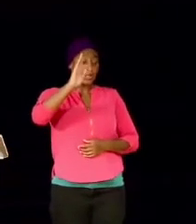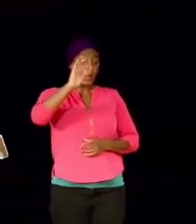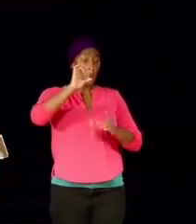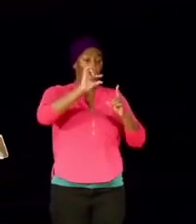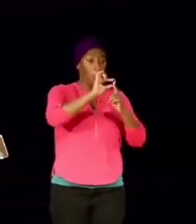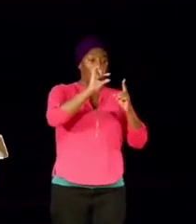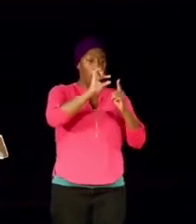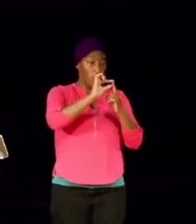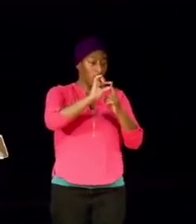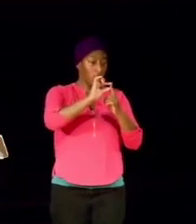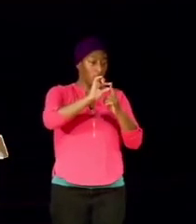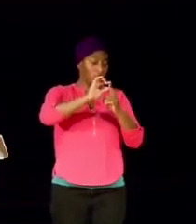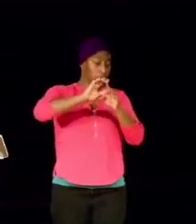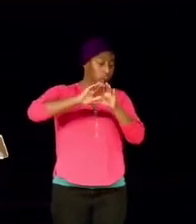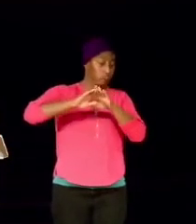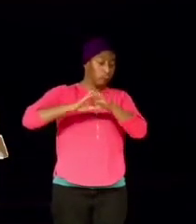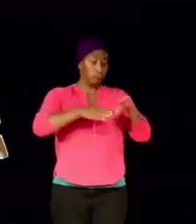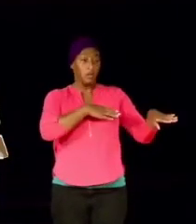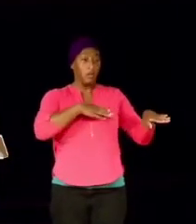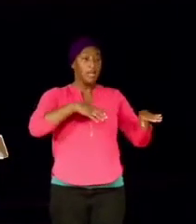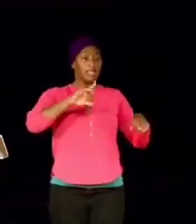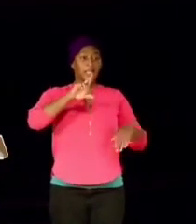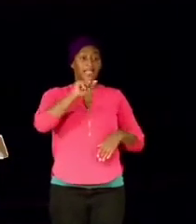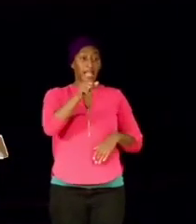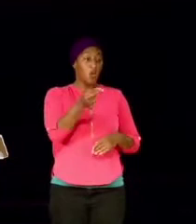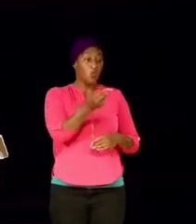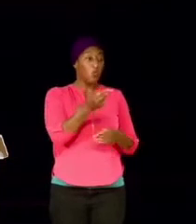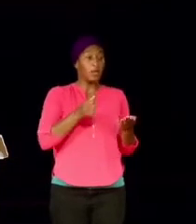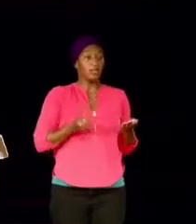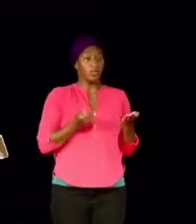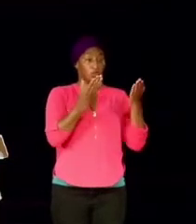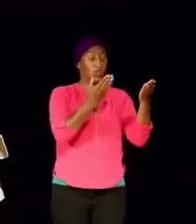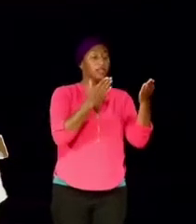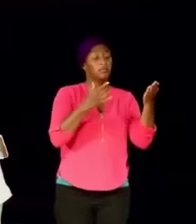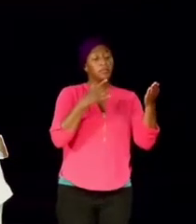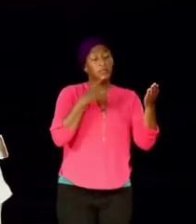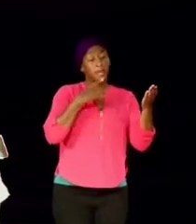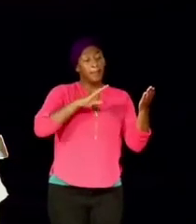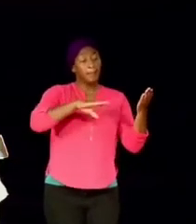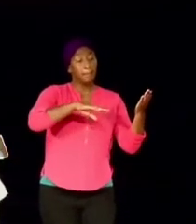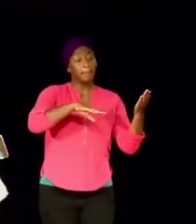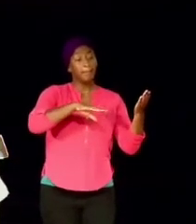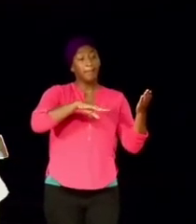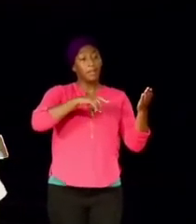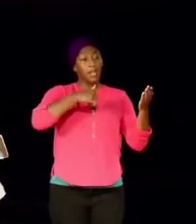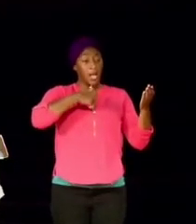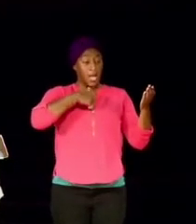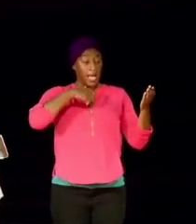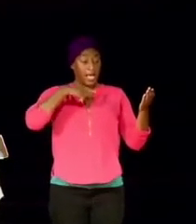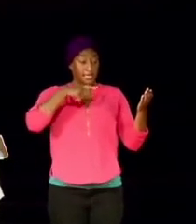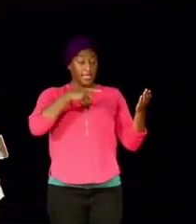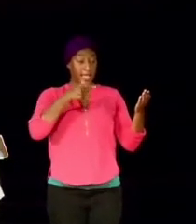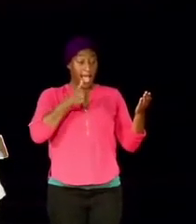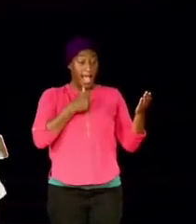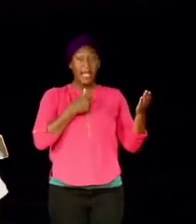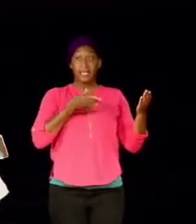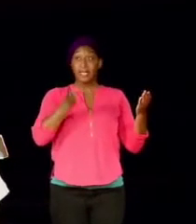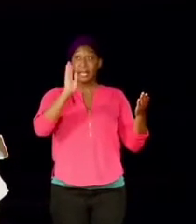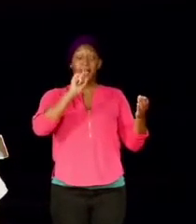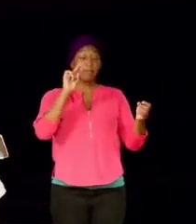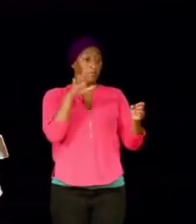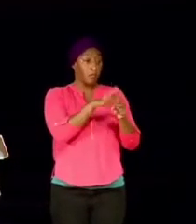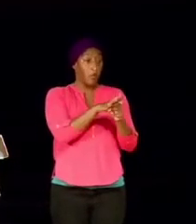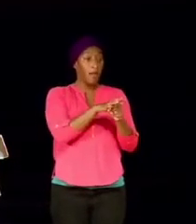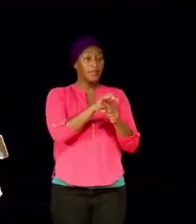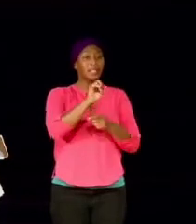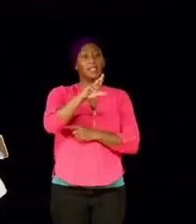suggestion. Look at the text here. Her suggestion is wild. Text says, he has the word of the Lord. Sarah